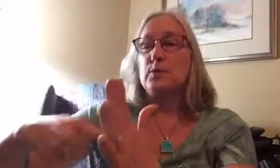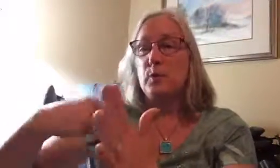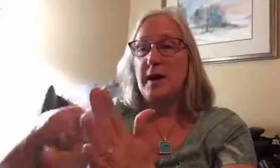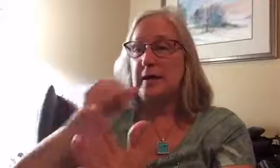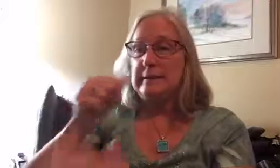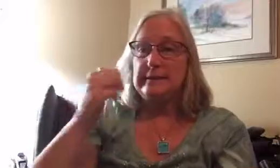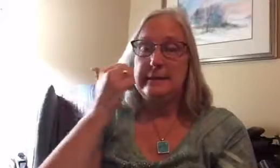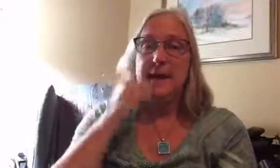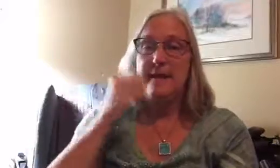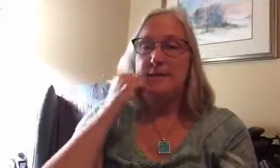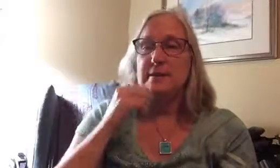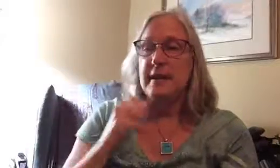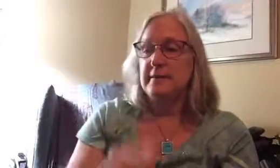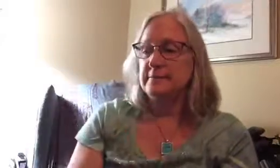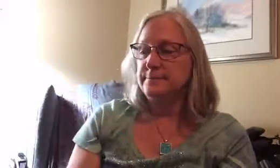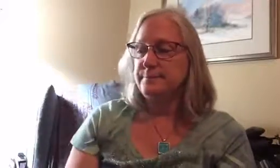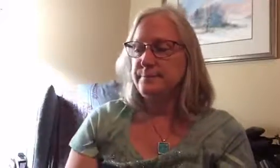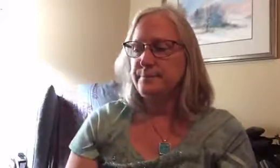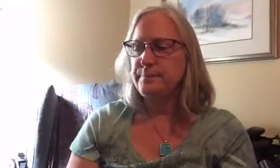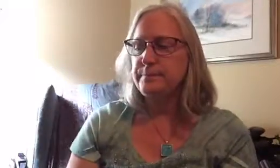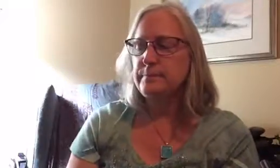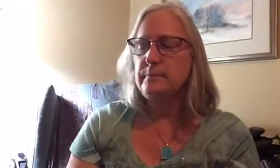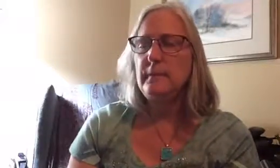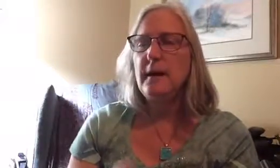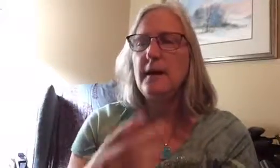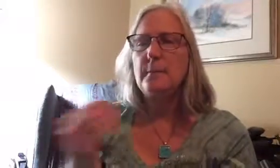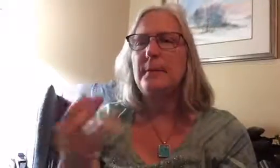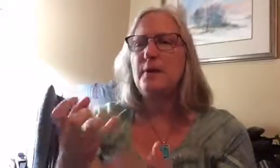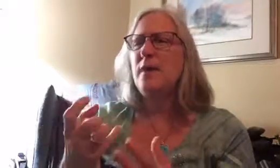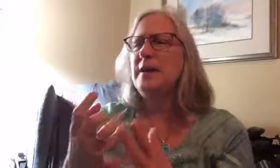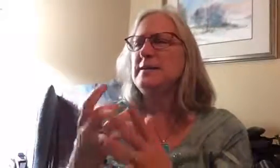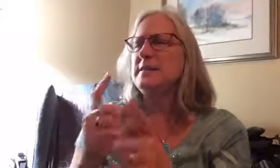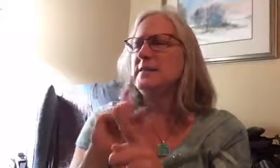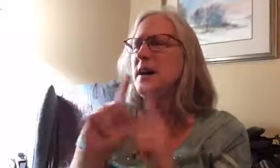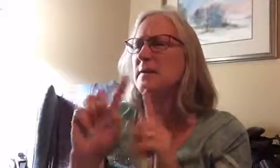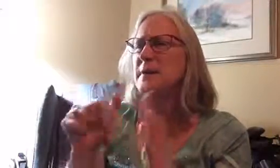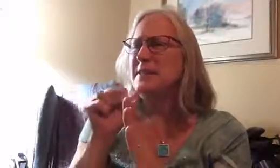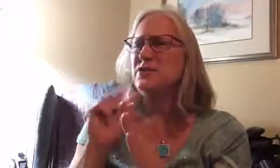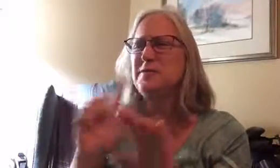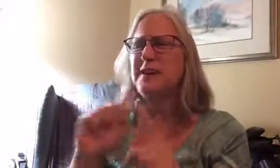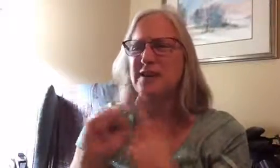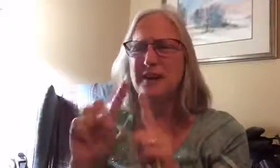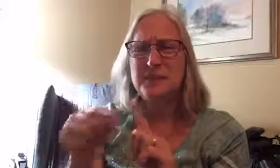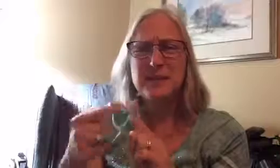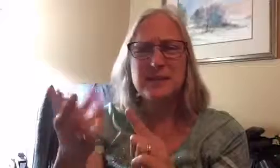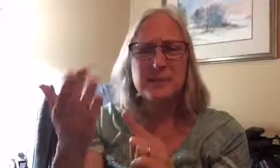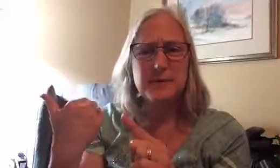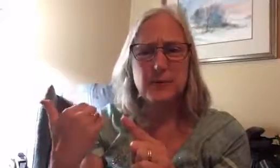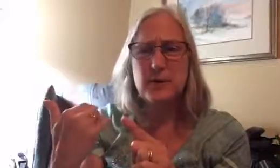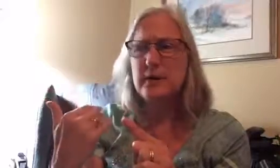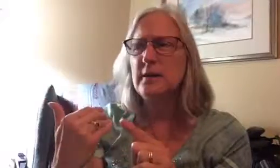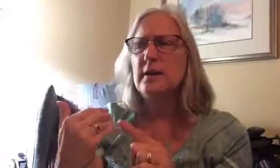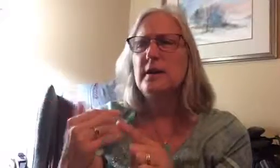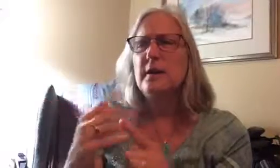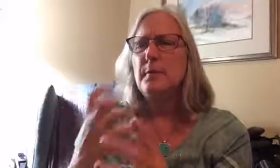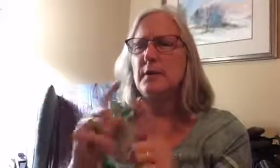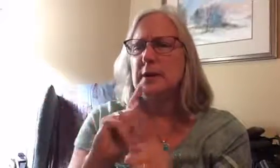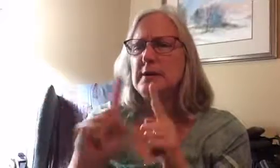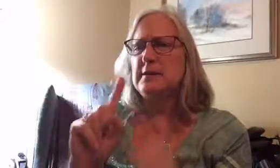in a while not every day but i wanted to talk about i'm not sure if i talked about this before but i wanted to